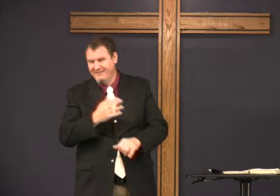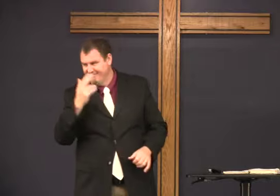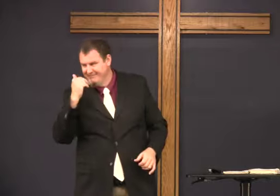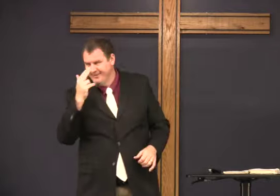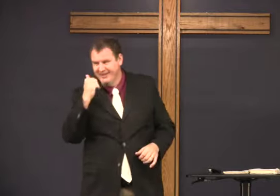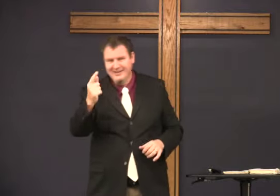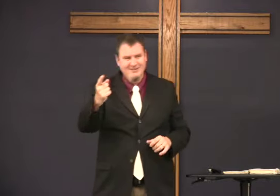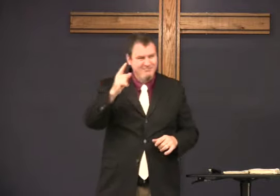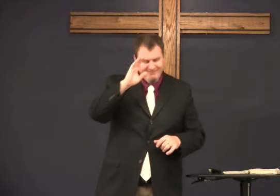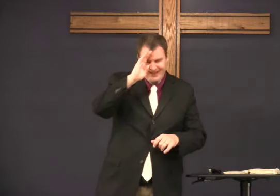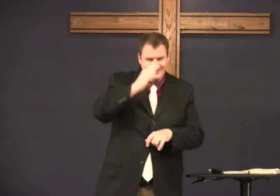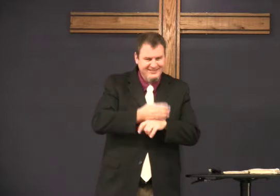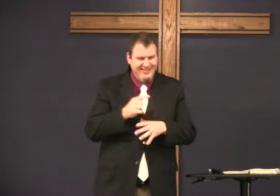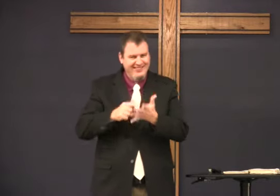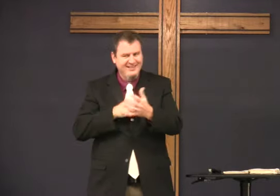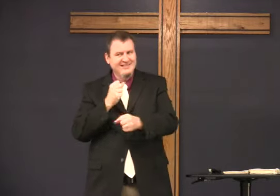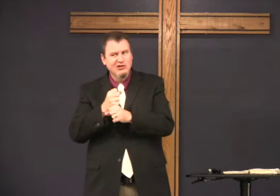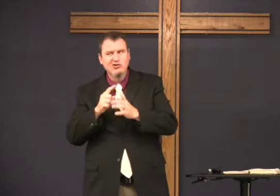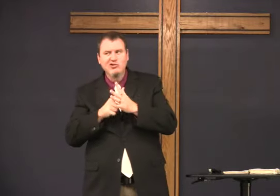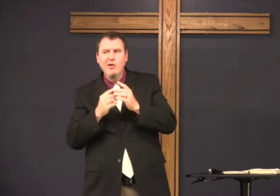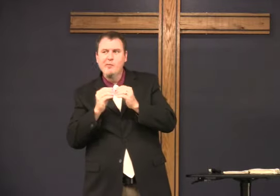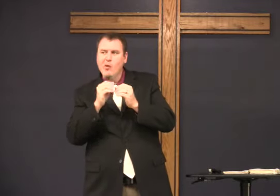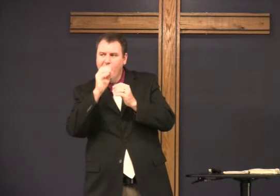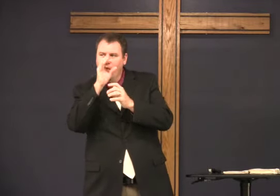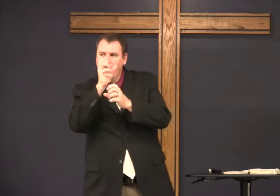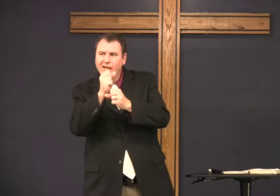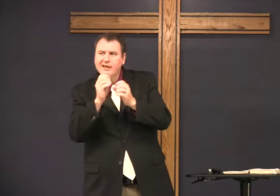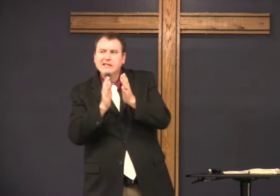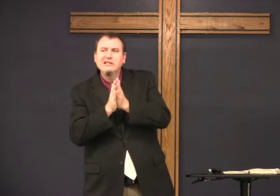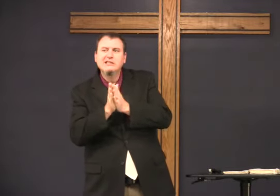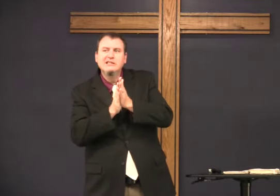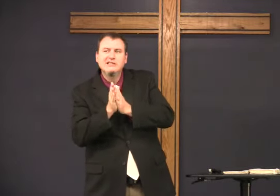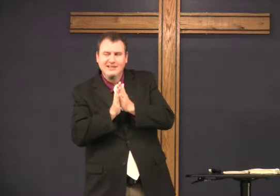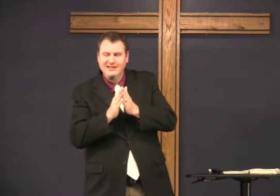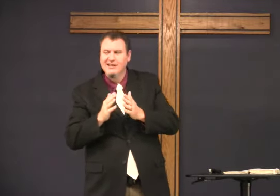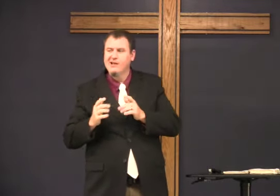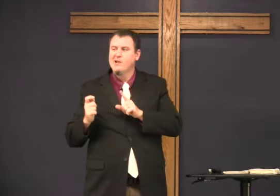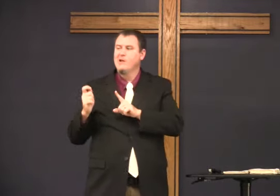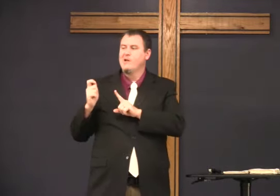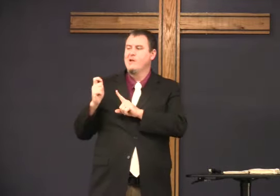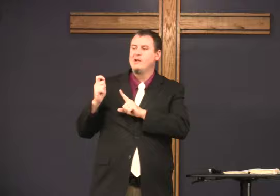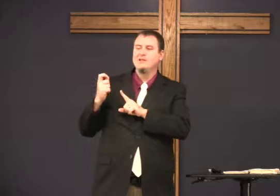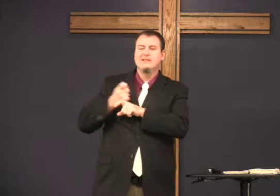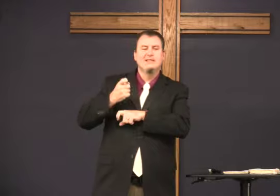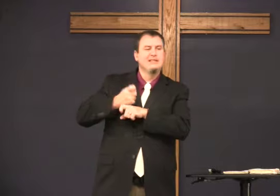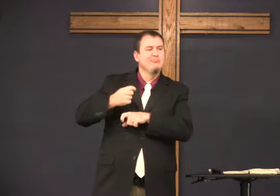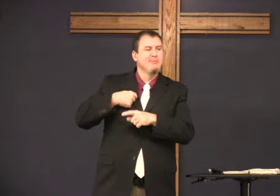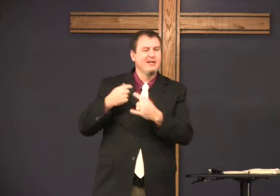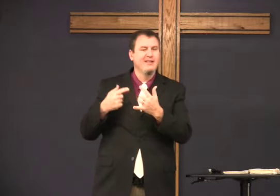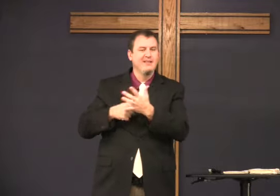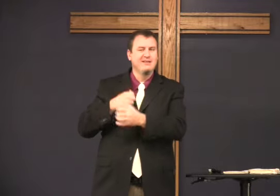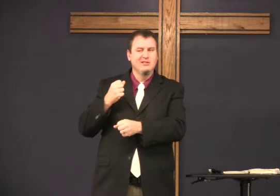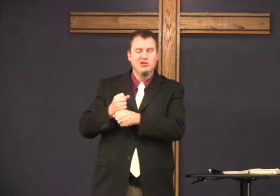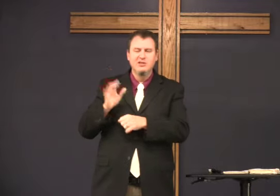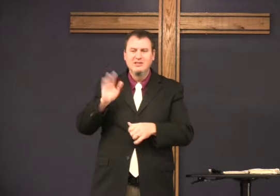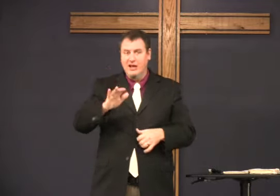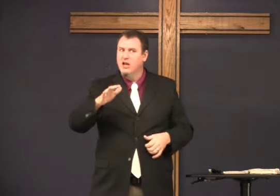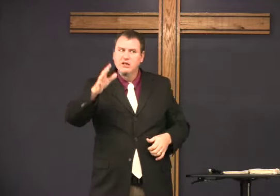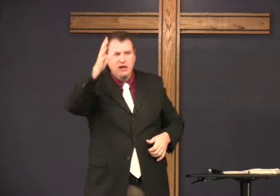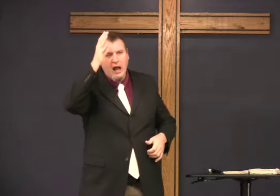My son was playing my son last year this morning. They're more interested. And he was teasing me this year.